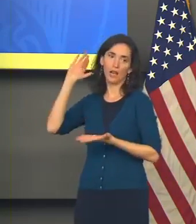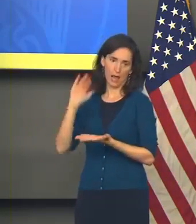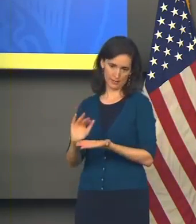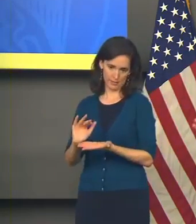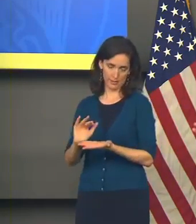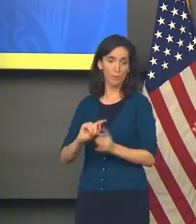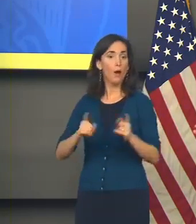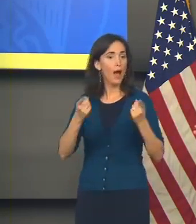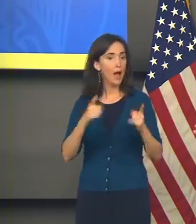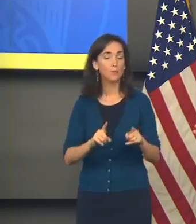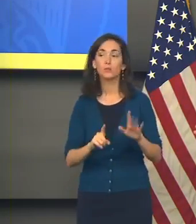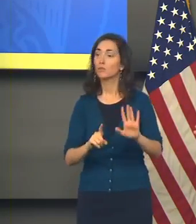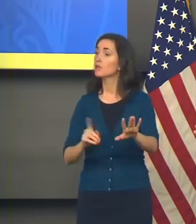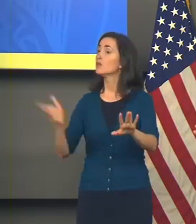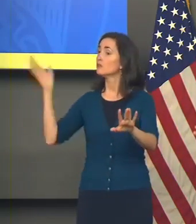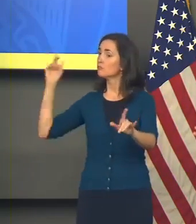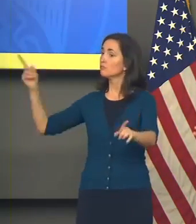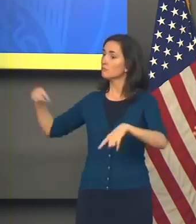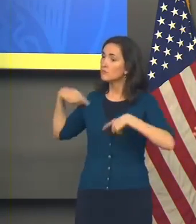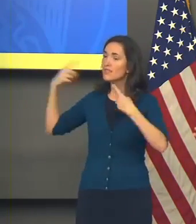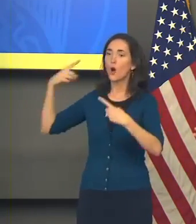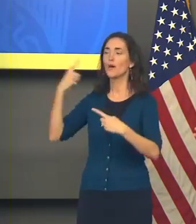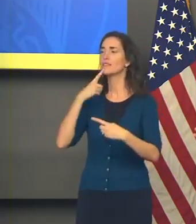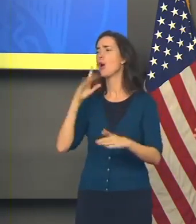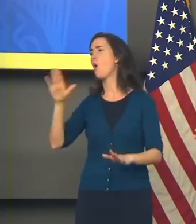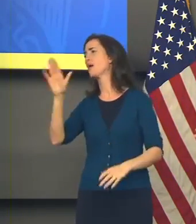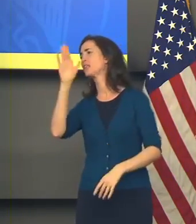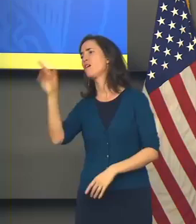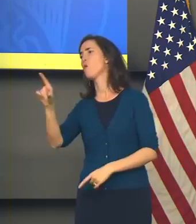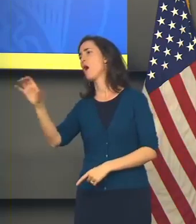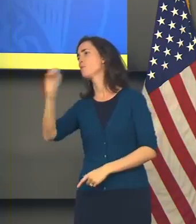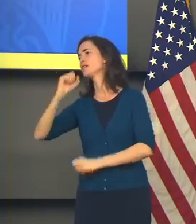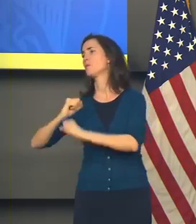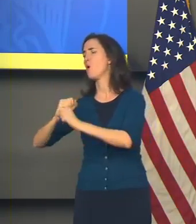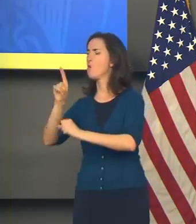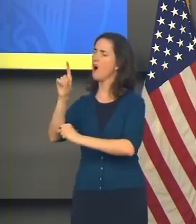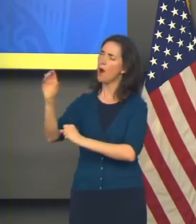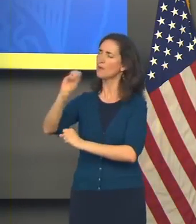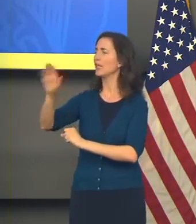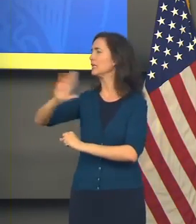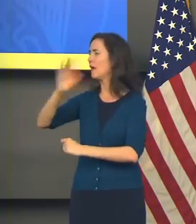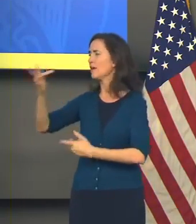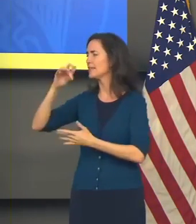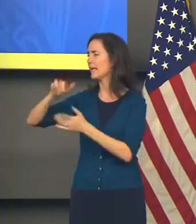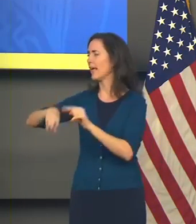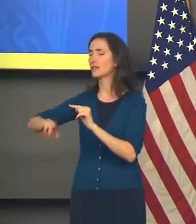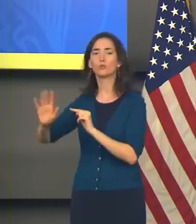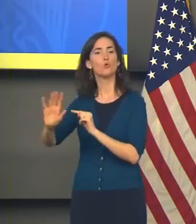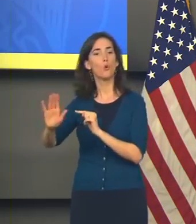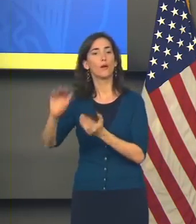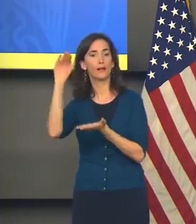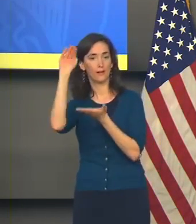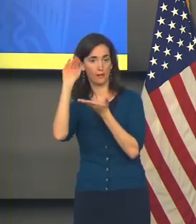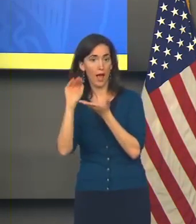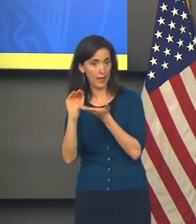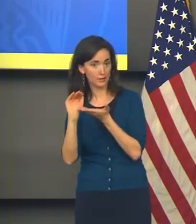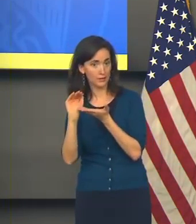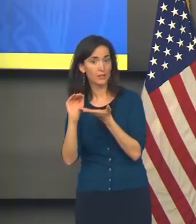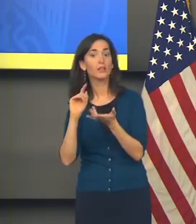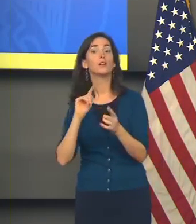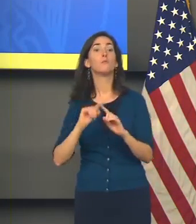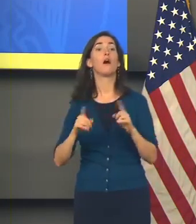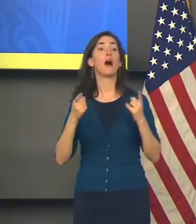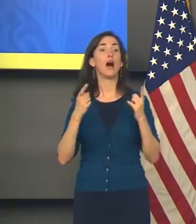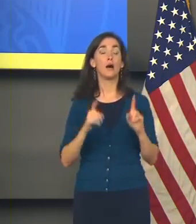And by the way, that was always going to be the case. Right. It never claimed to be 100 percent effective anyway. And the breakthrough crisis ended up with